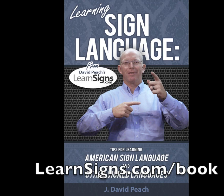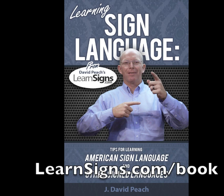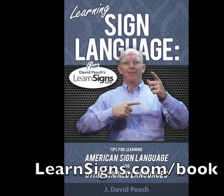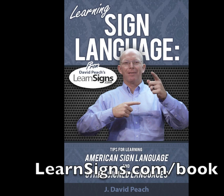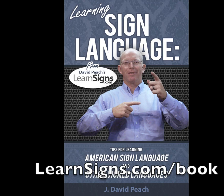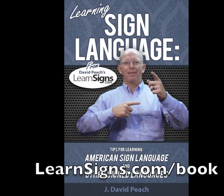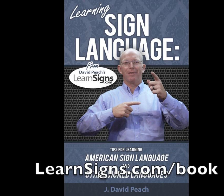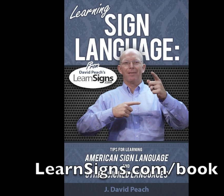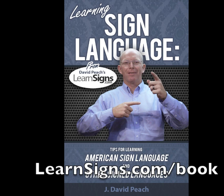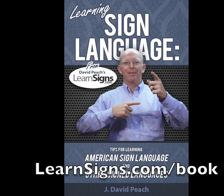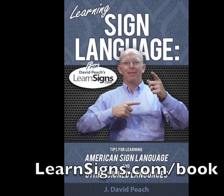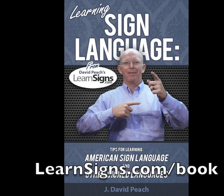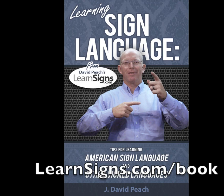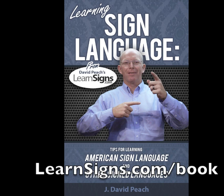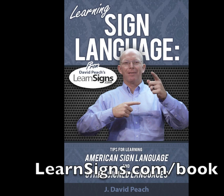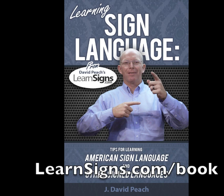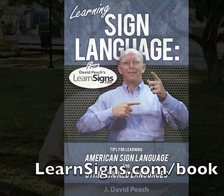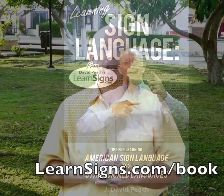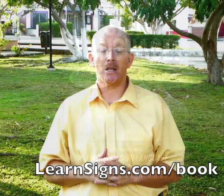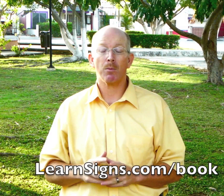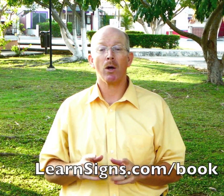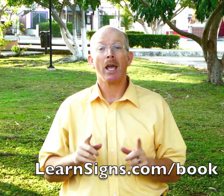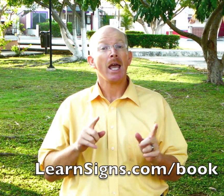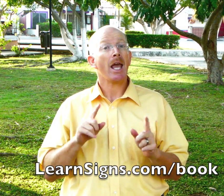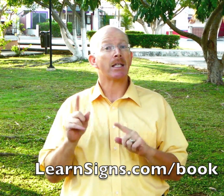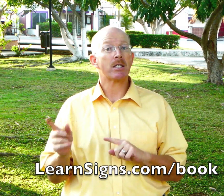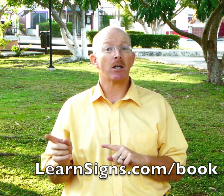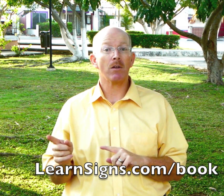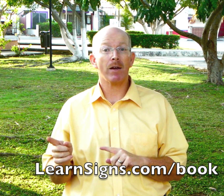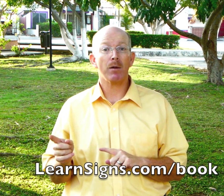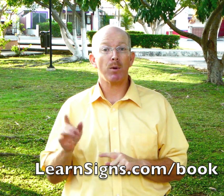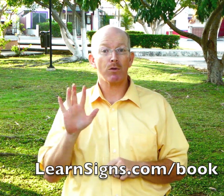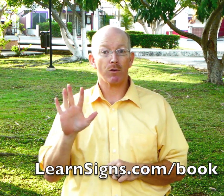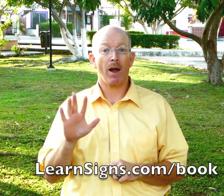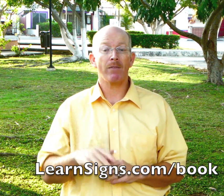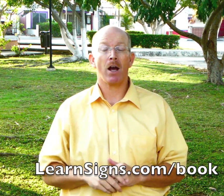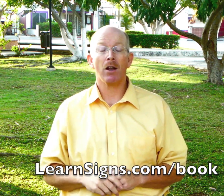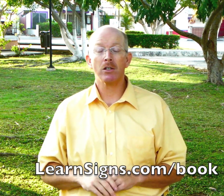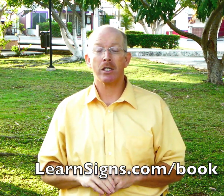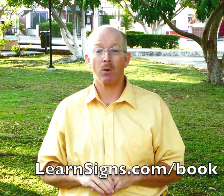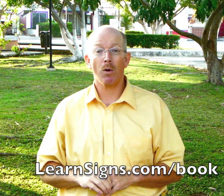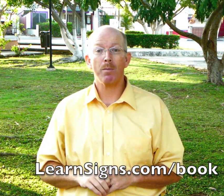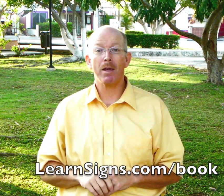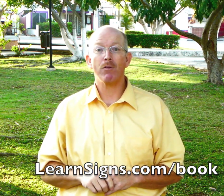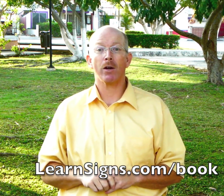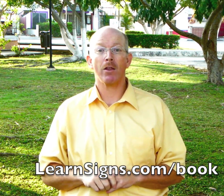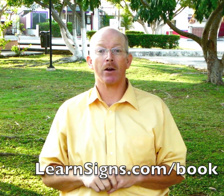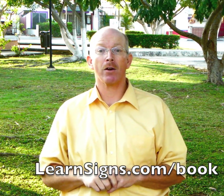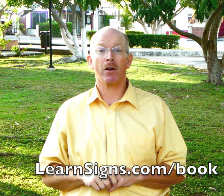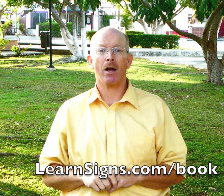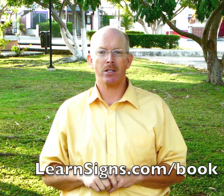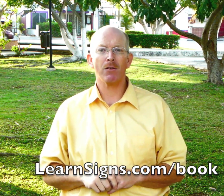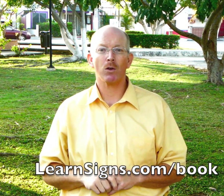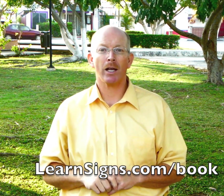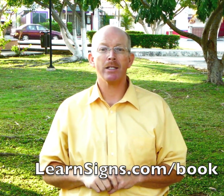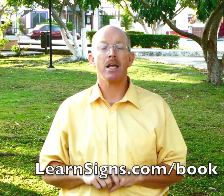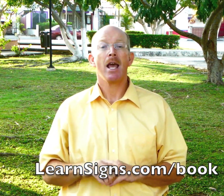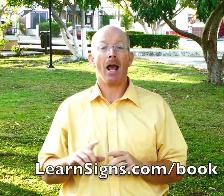that'll get you information for the different places you can get the book it's still available for five dollars and it will be for another several days and